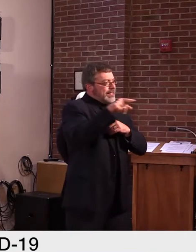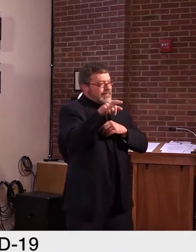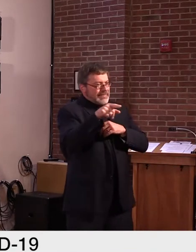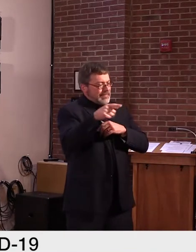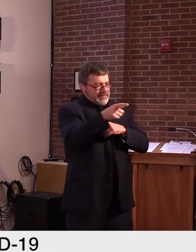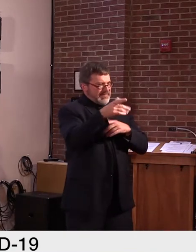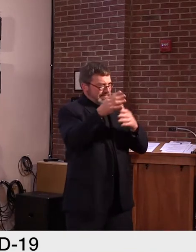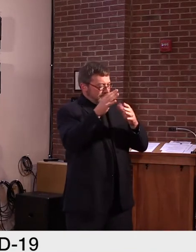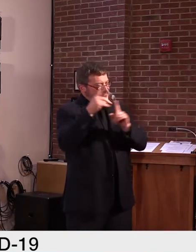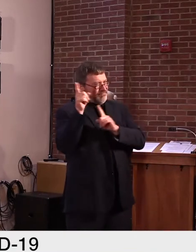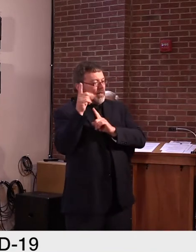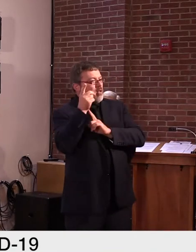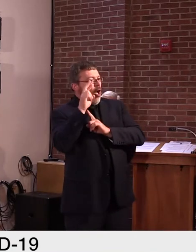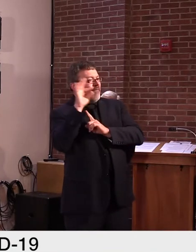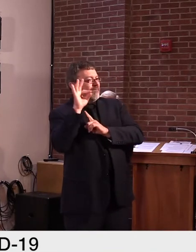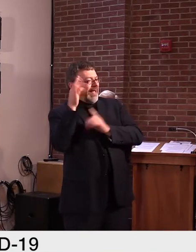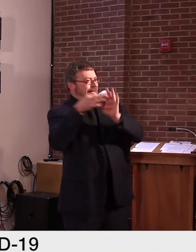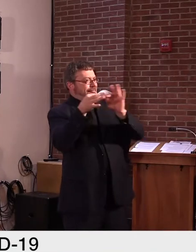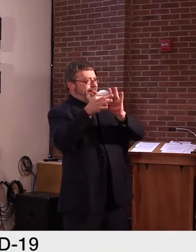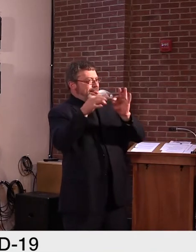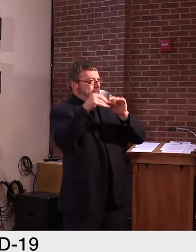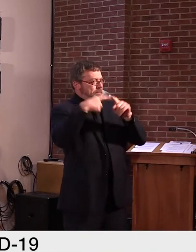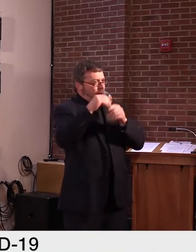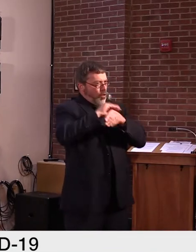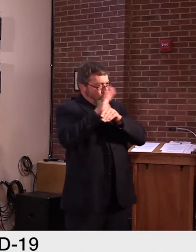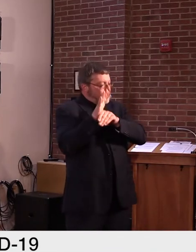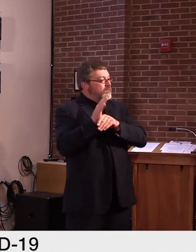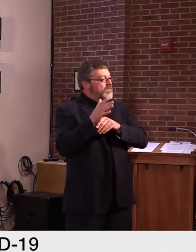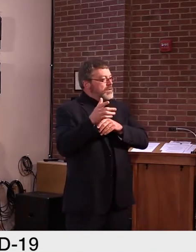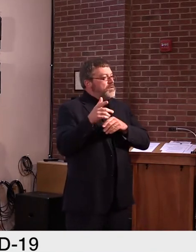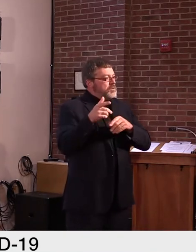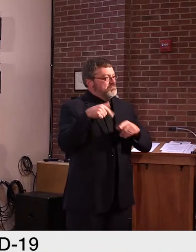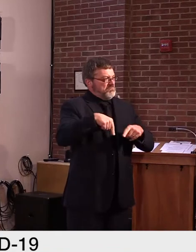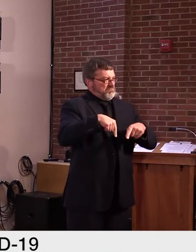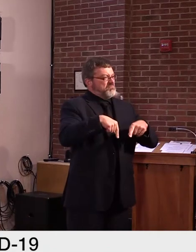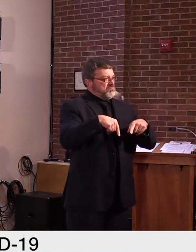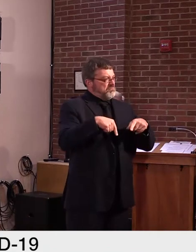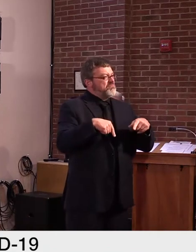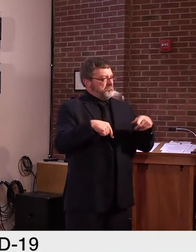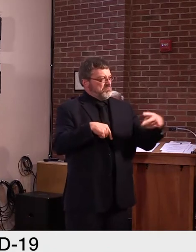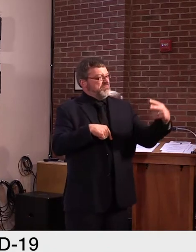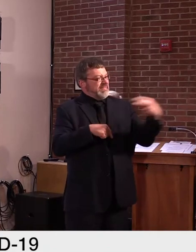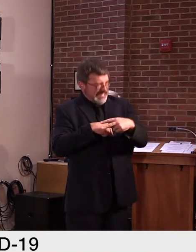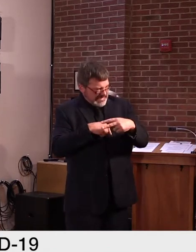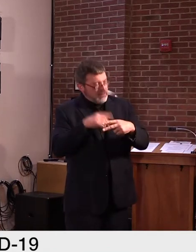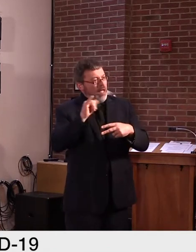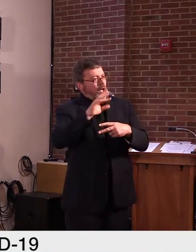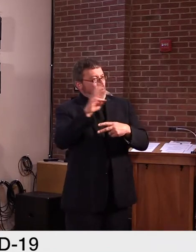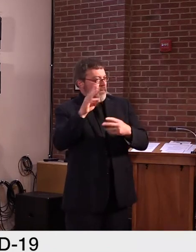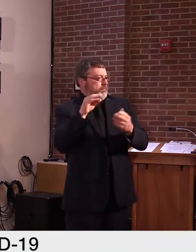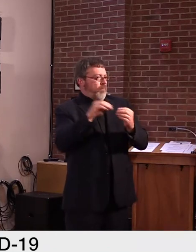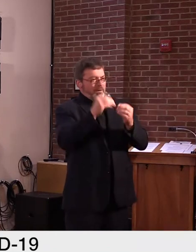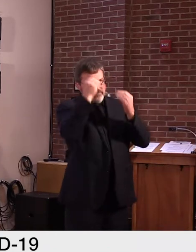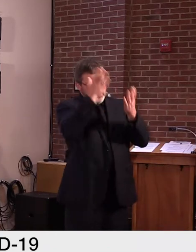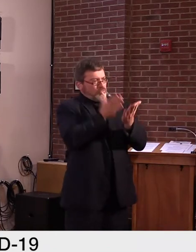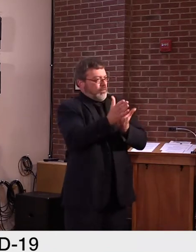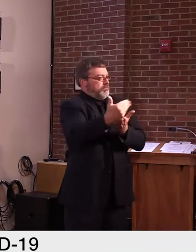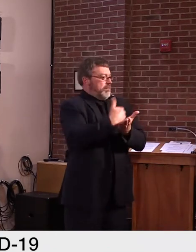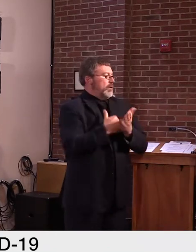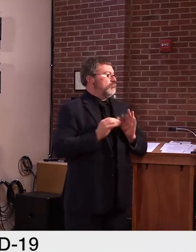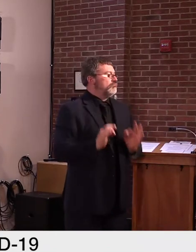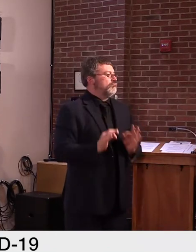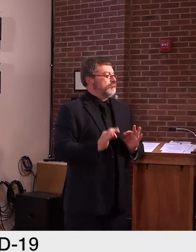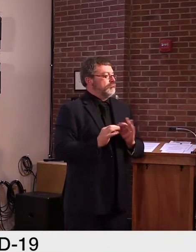will record as one of the great public health heroes of this pandemic. It was a moment for me to pause